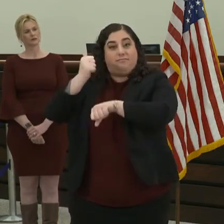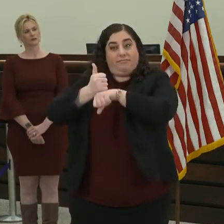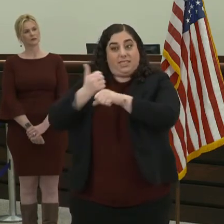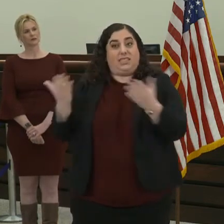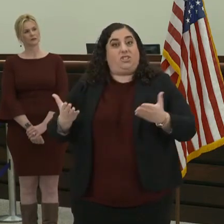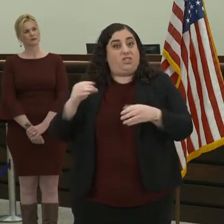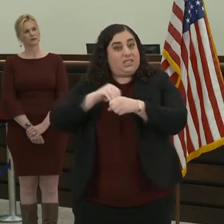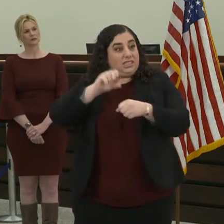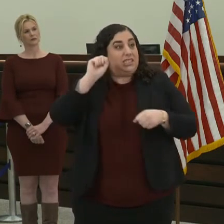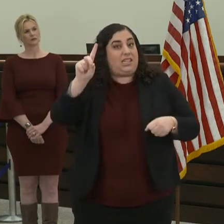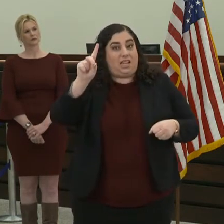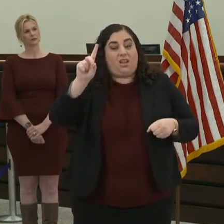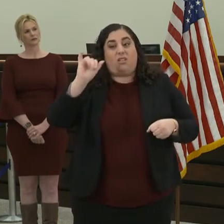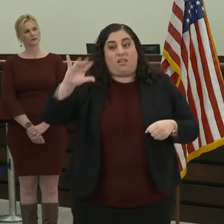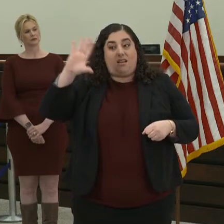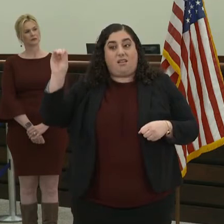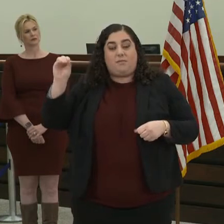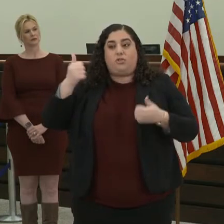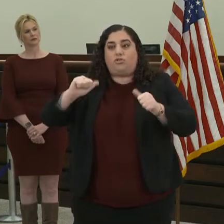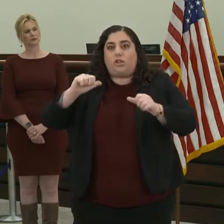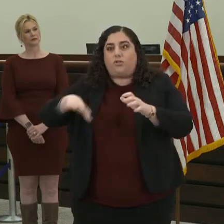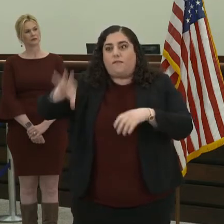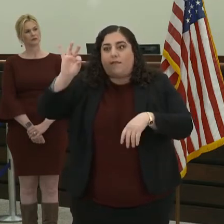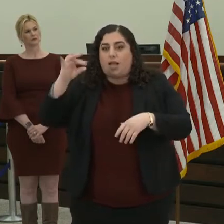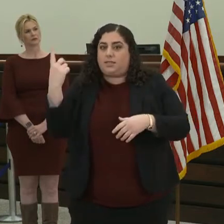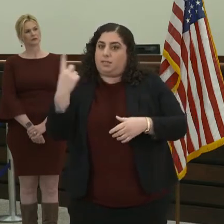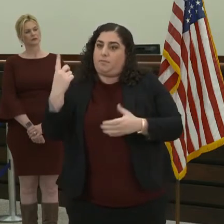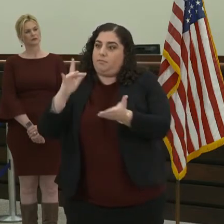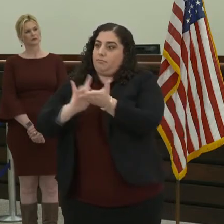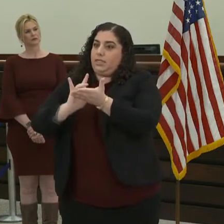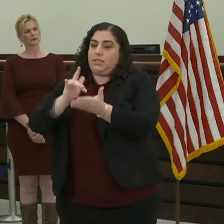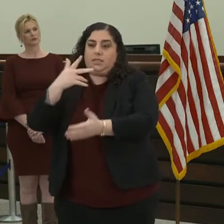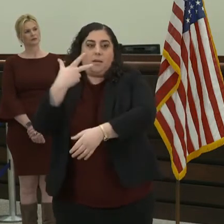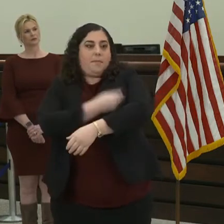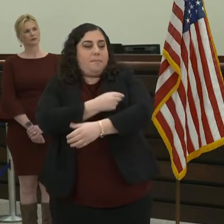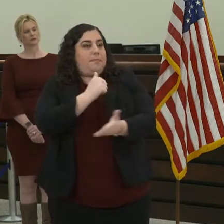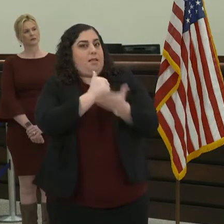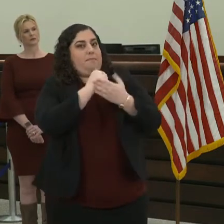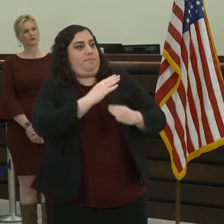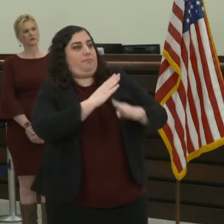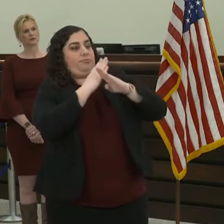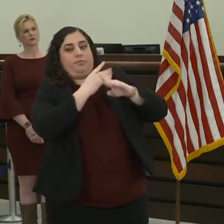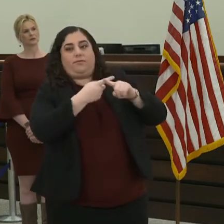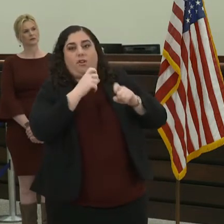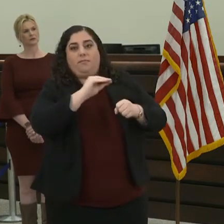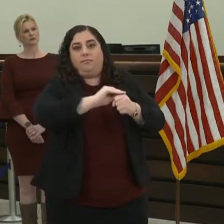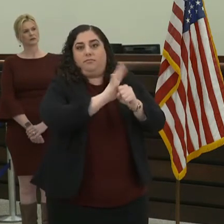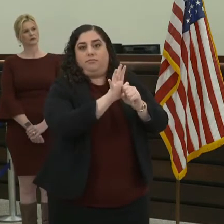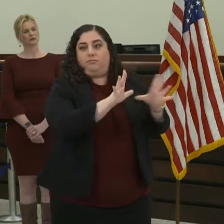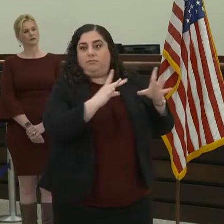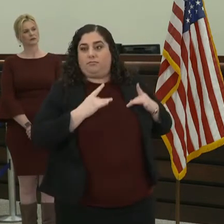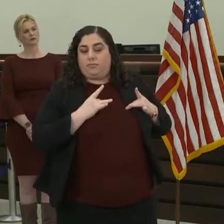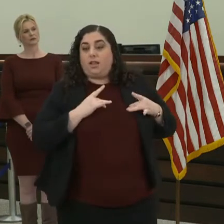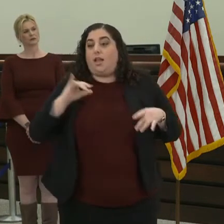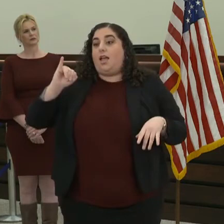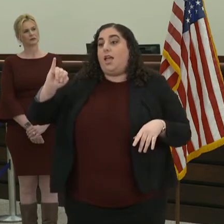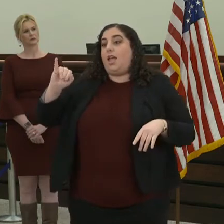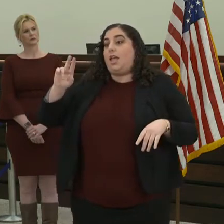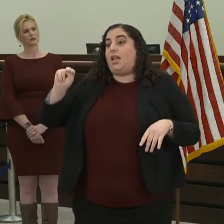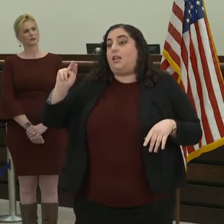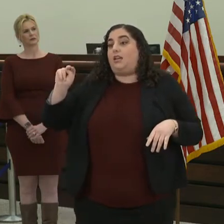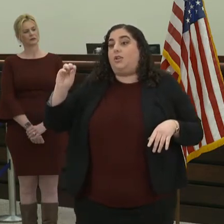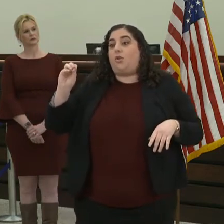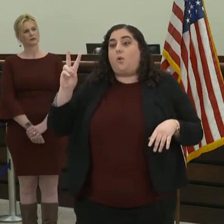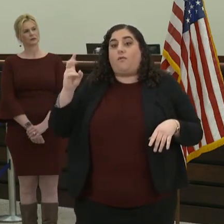clinical trials soon. And Inovio Pharmaceuticals has people in their San Diego lab who at this very moment